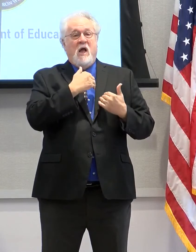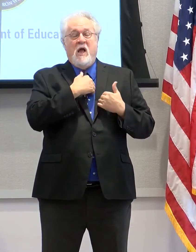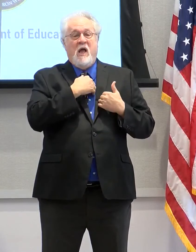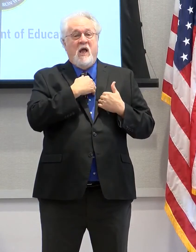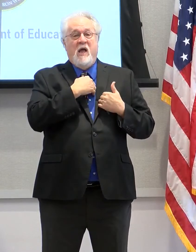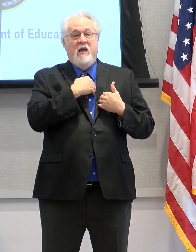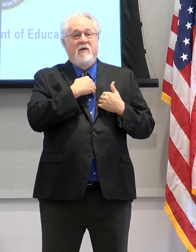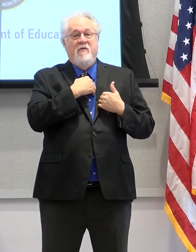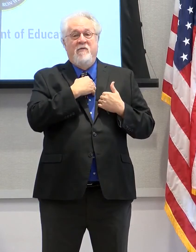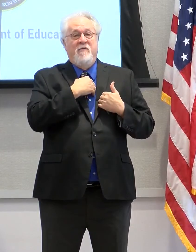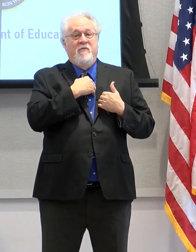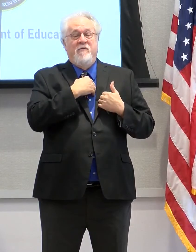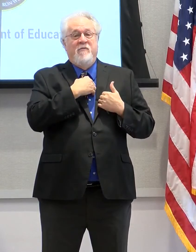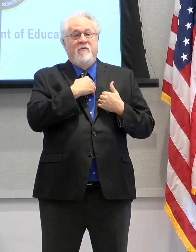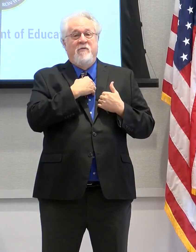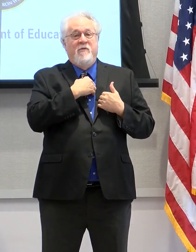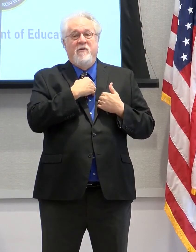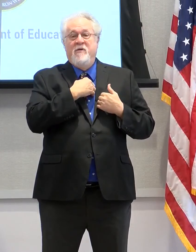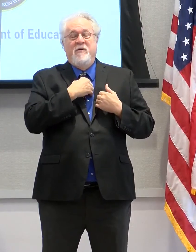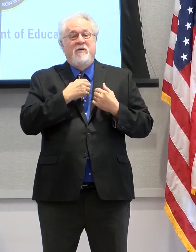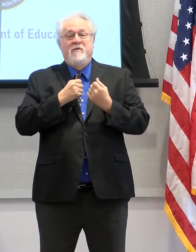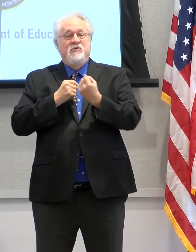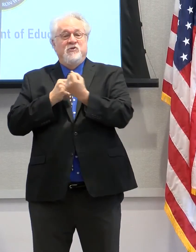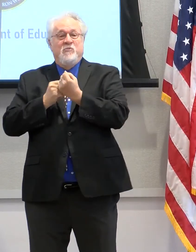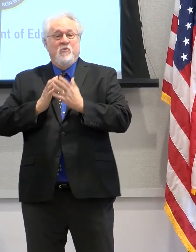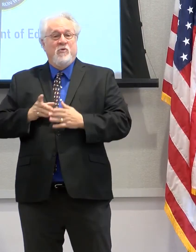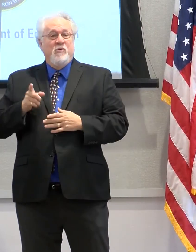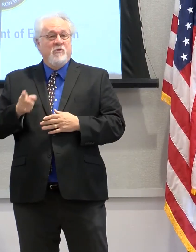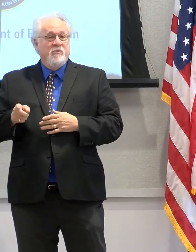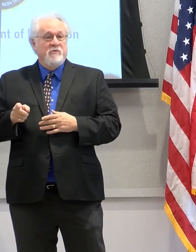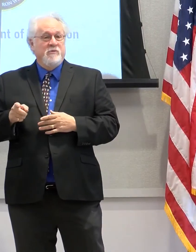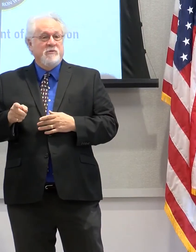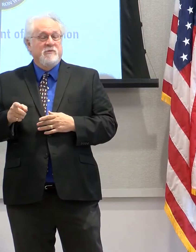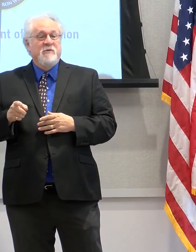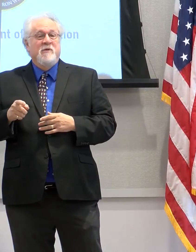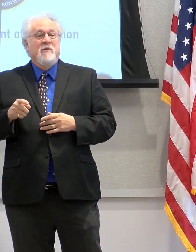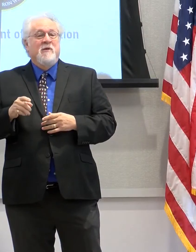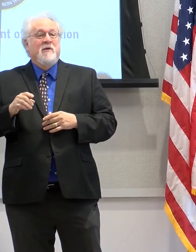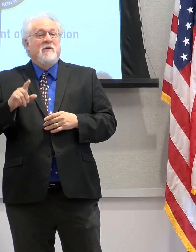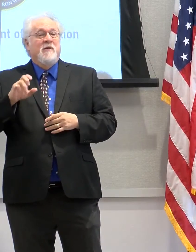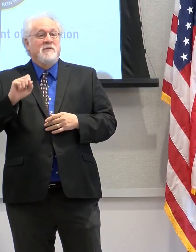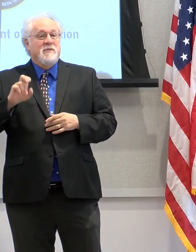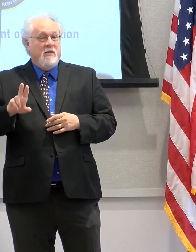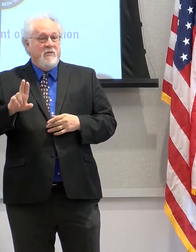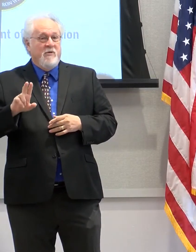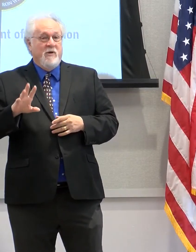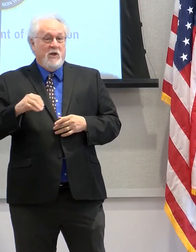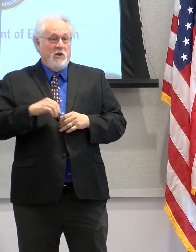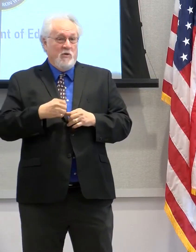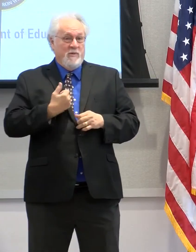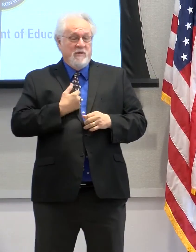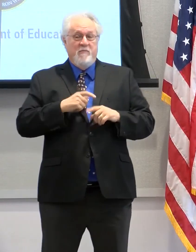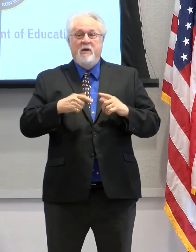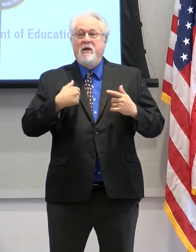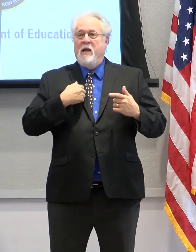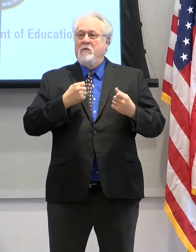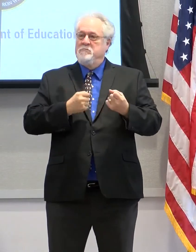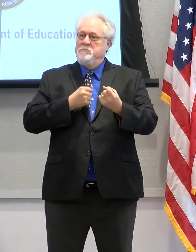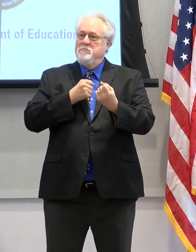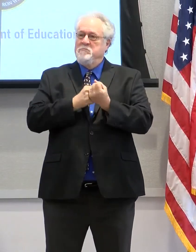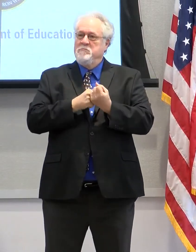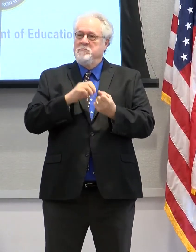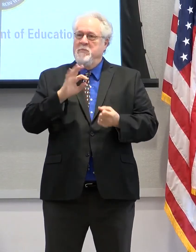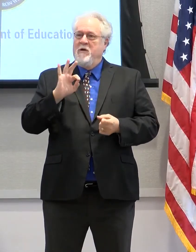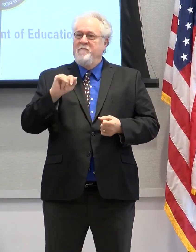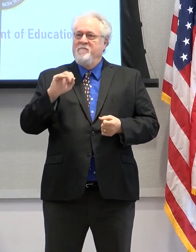fans on the other side of the track, to include myself. But now I'm an avid fan